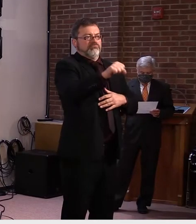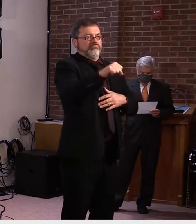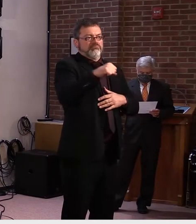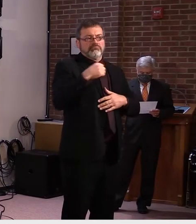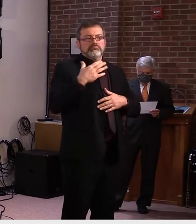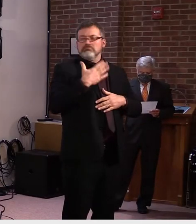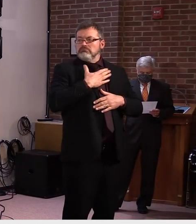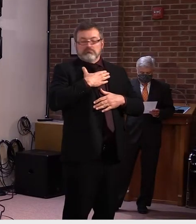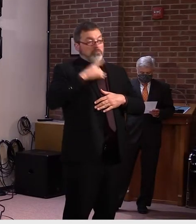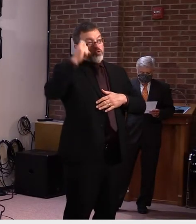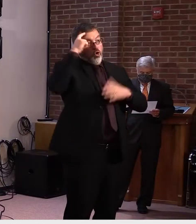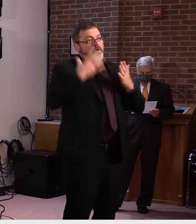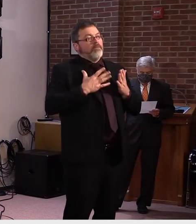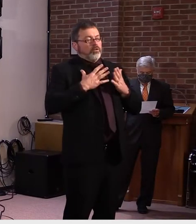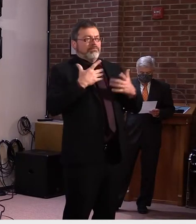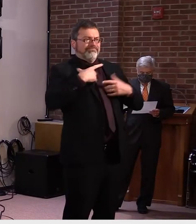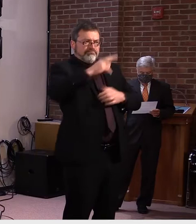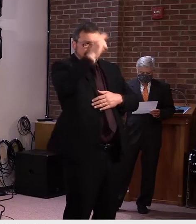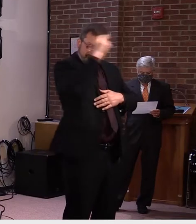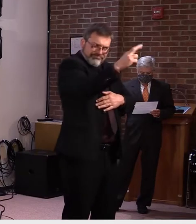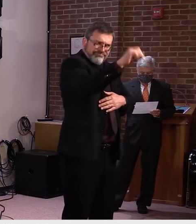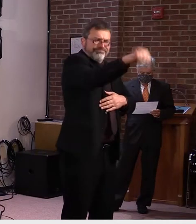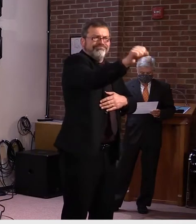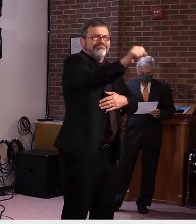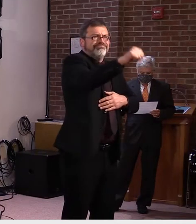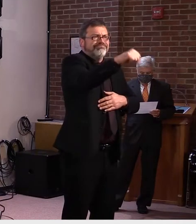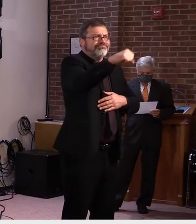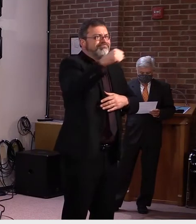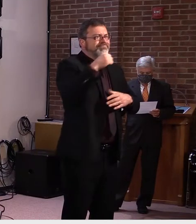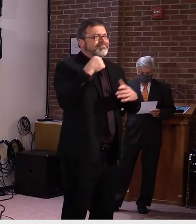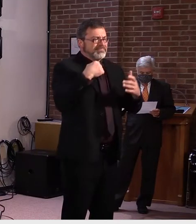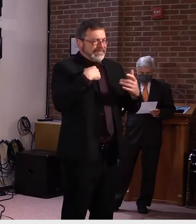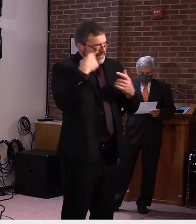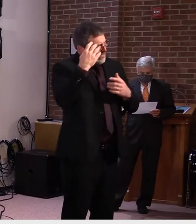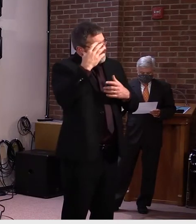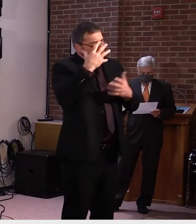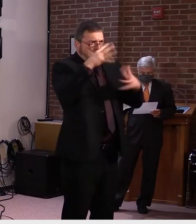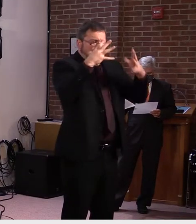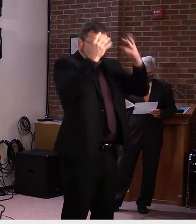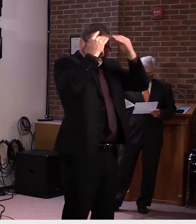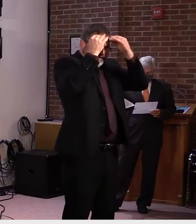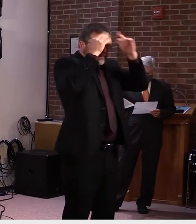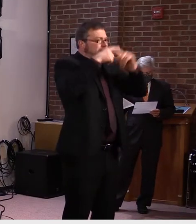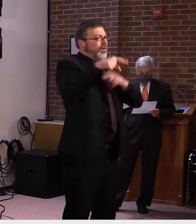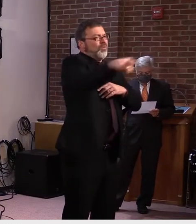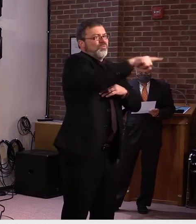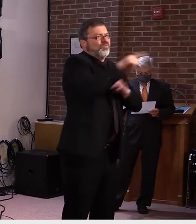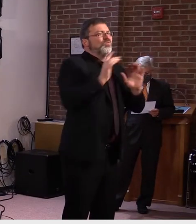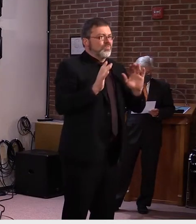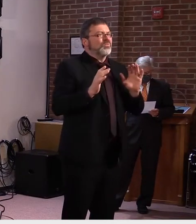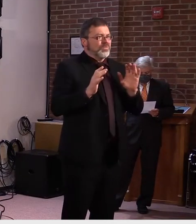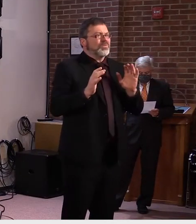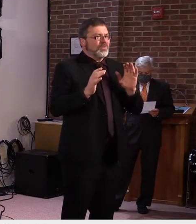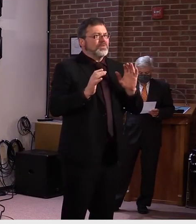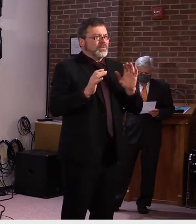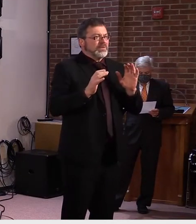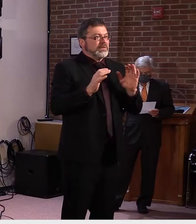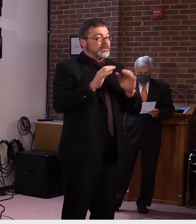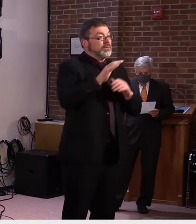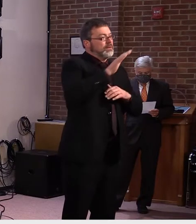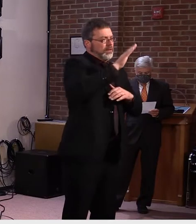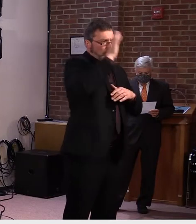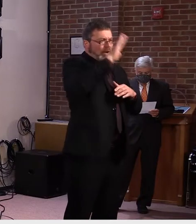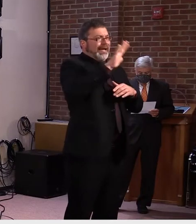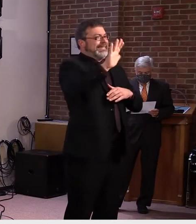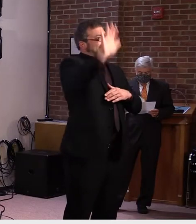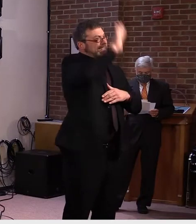Having more than 50 school districts each doing their best to craft a plan to meet the needs of their students and communities and doing